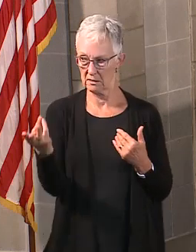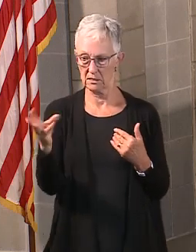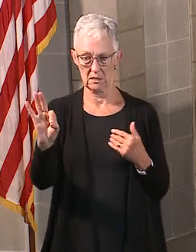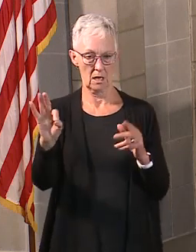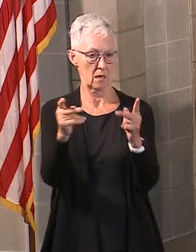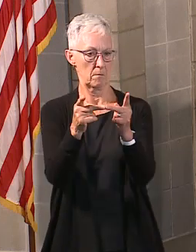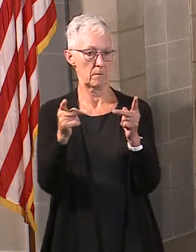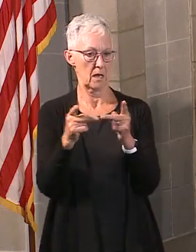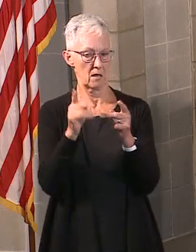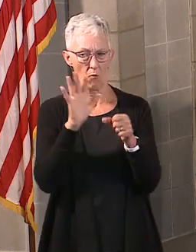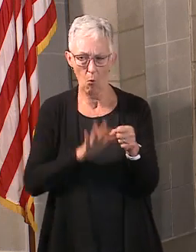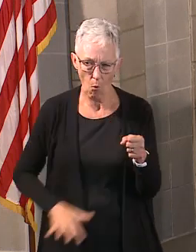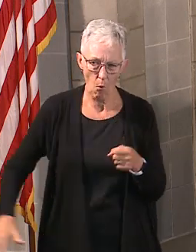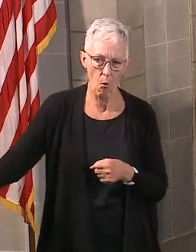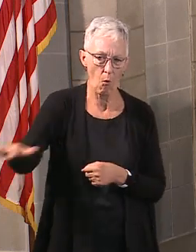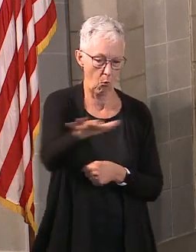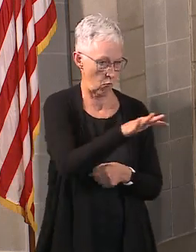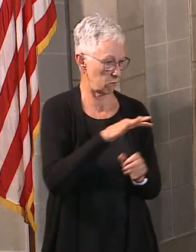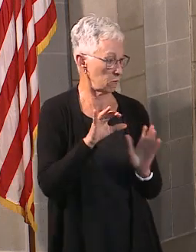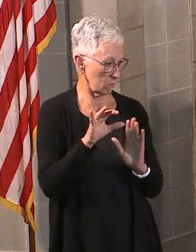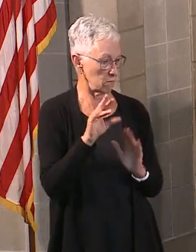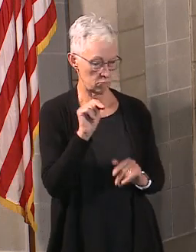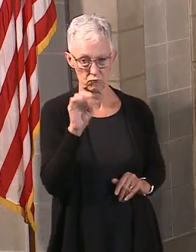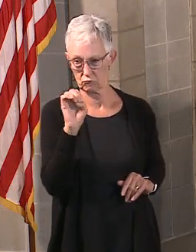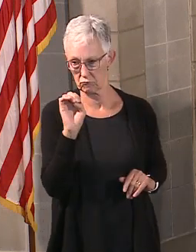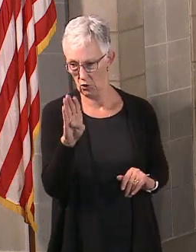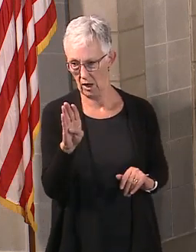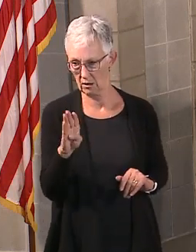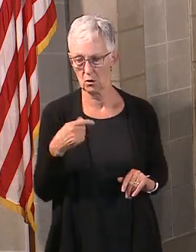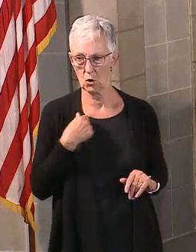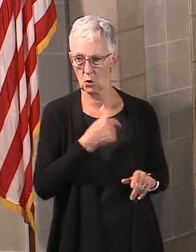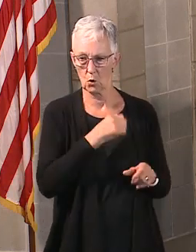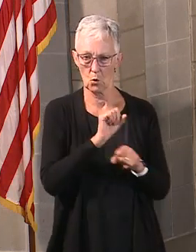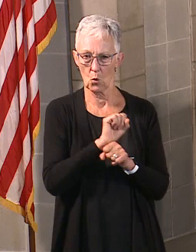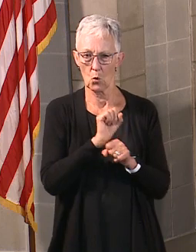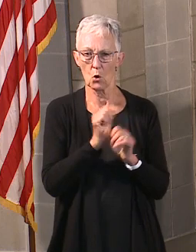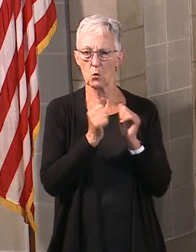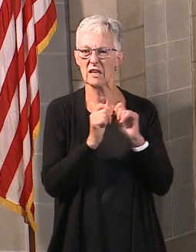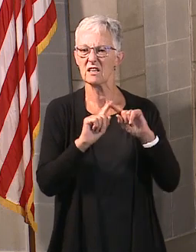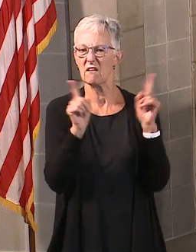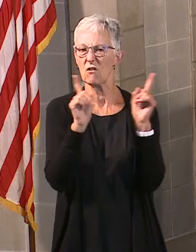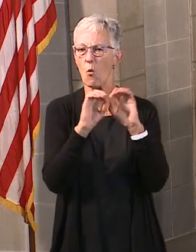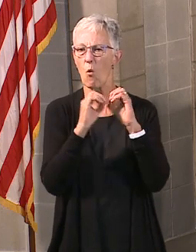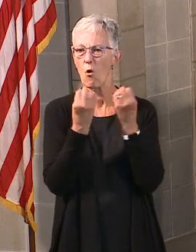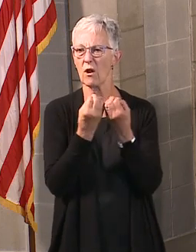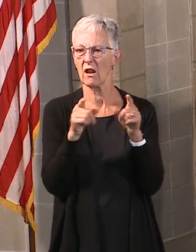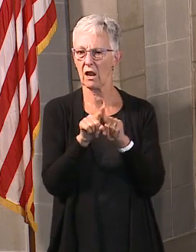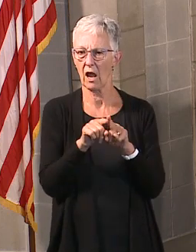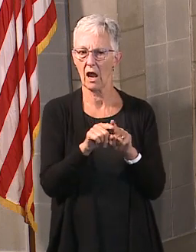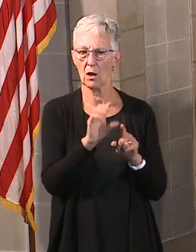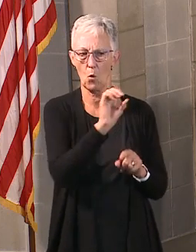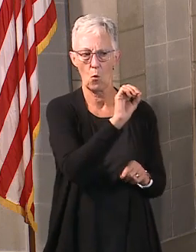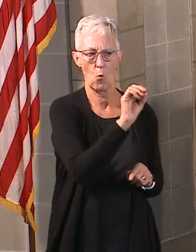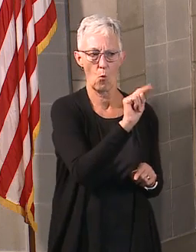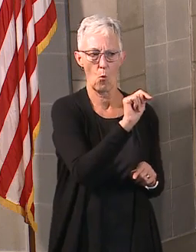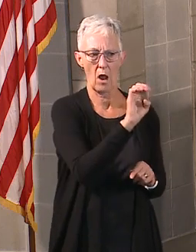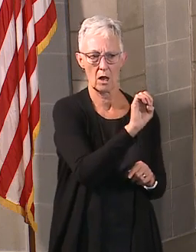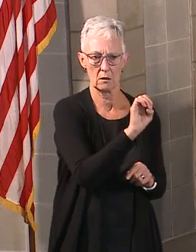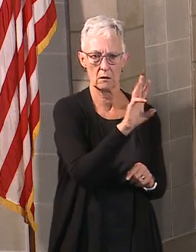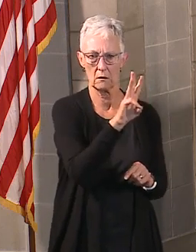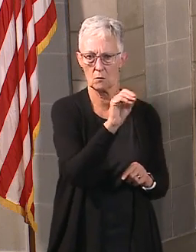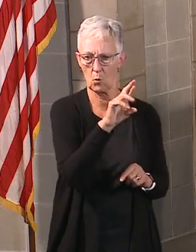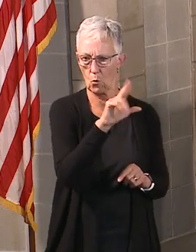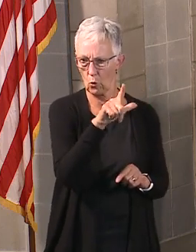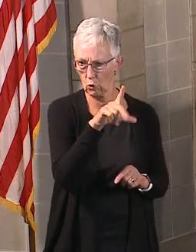of Nebraska. We've been very familiar working with FQHCs like One World and Charles Drew in Omaha as examples where we've been doing testing